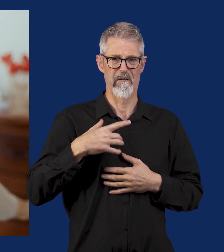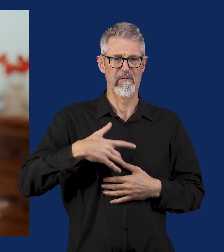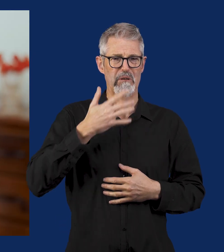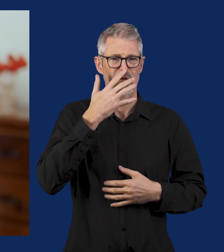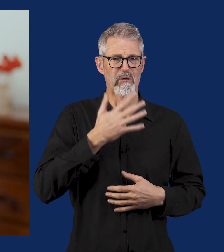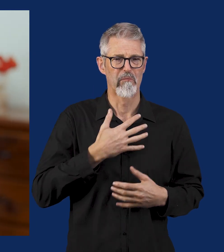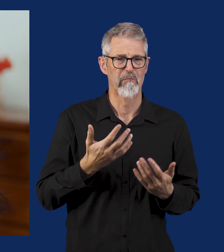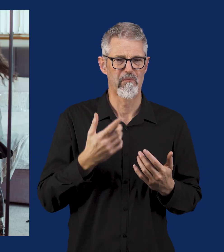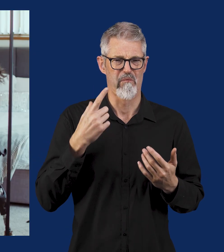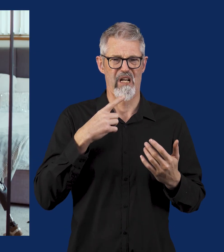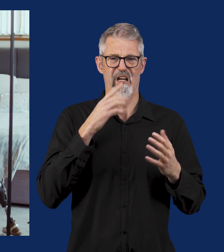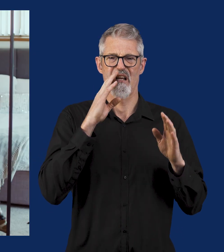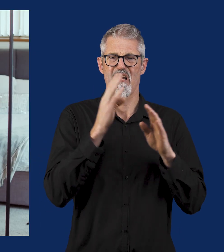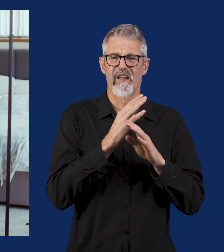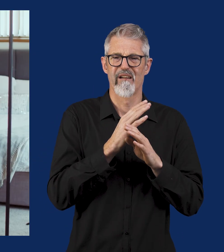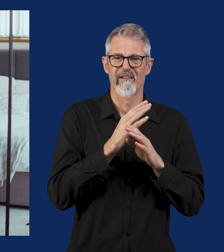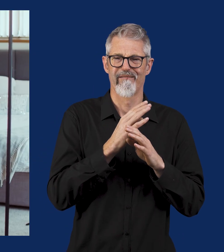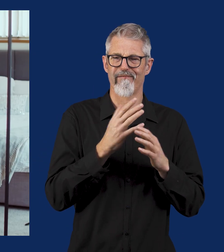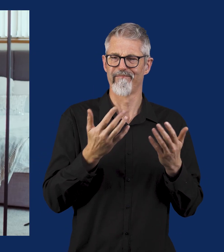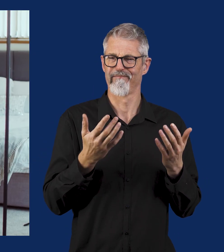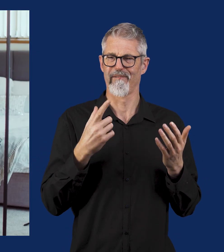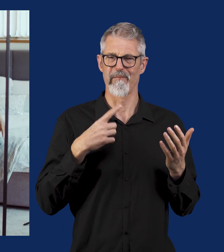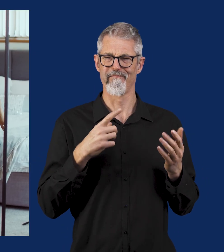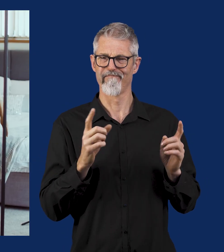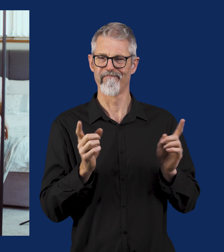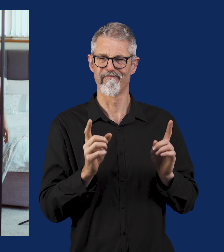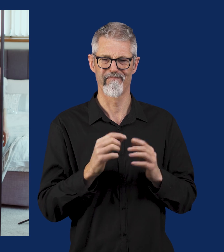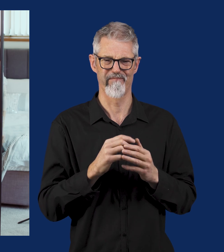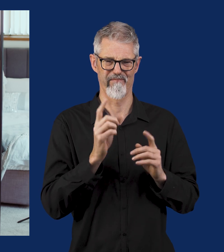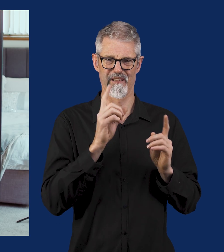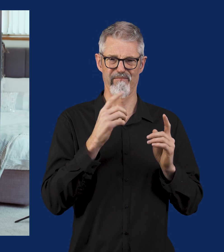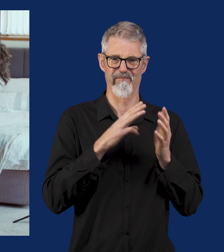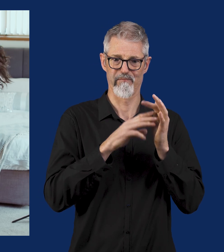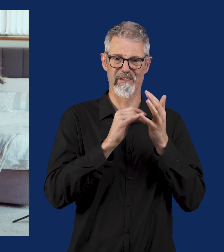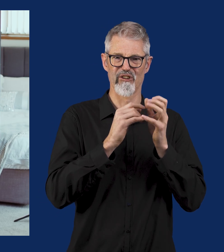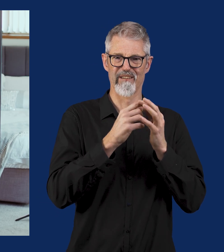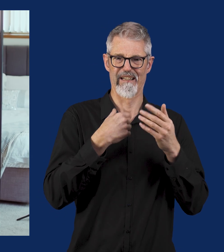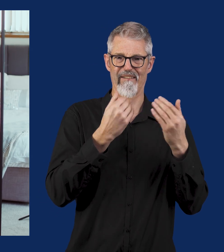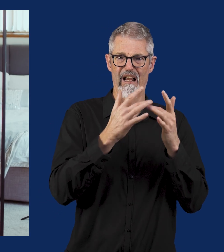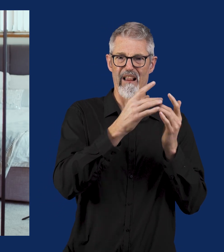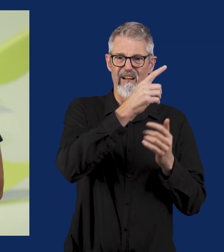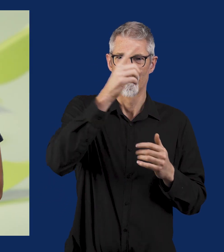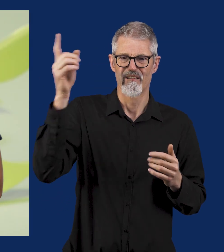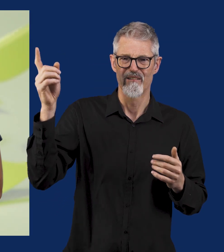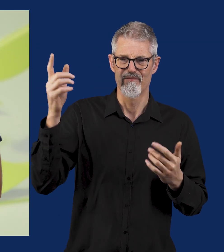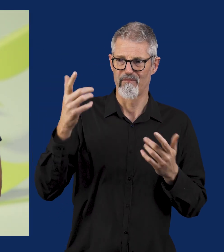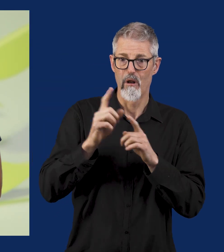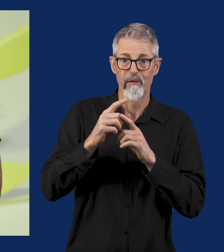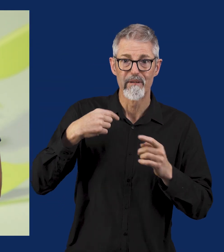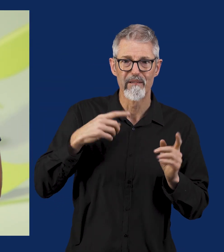asked myself a few questions. Why was I ashamed? What was I pushing away? And the biggest question that really made